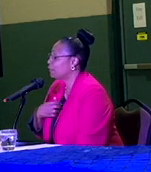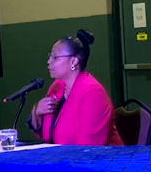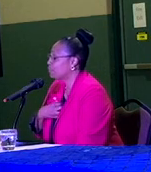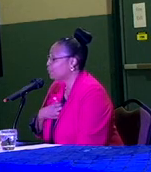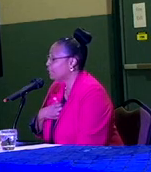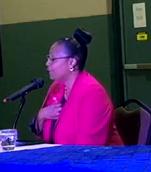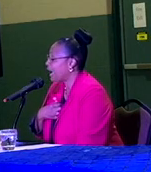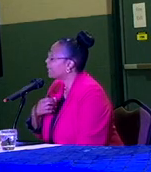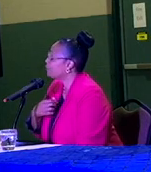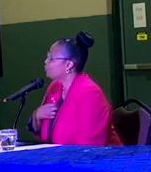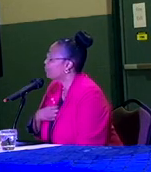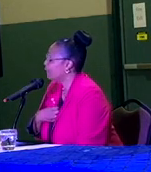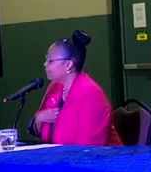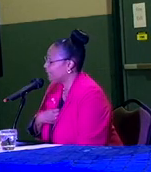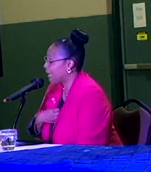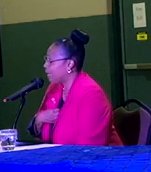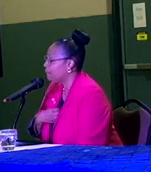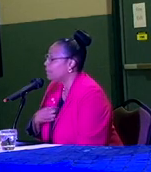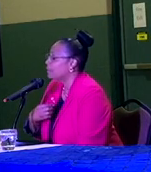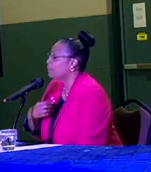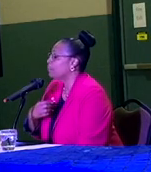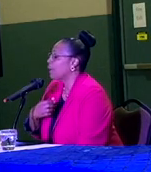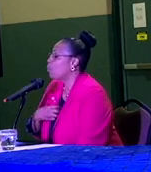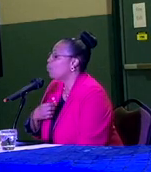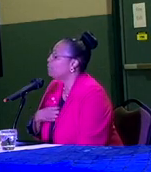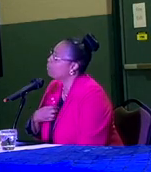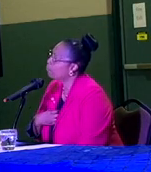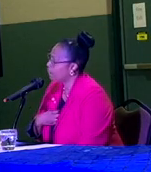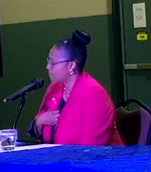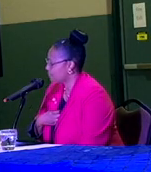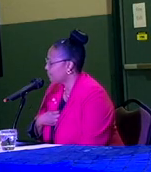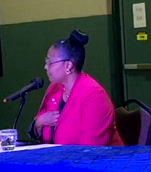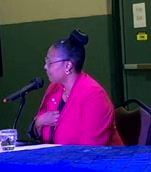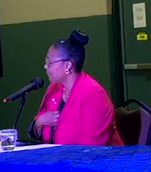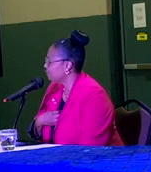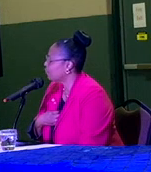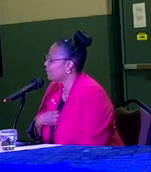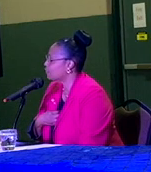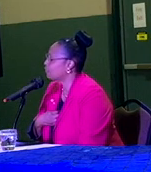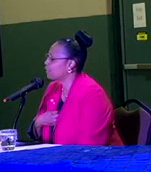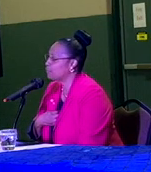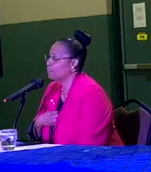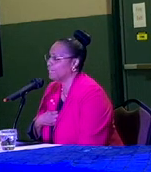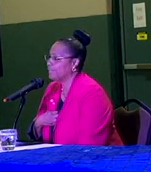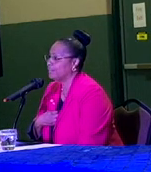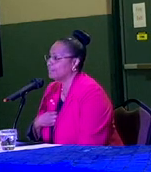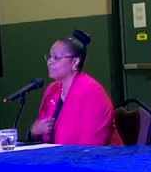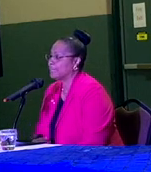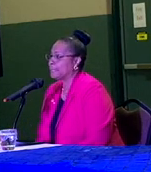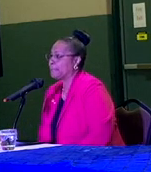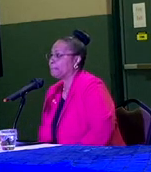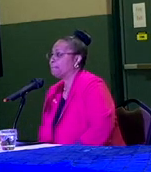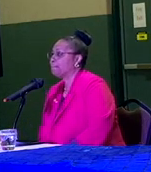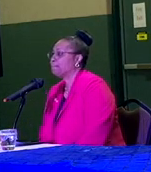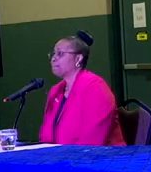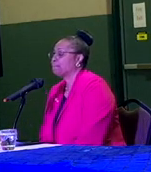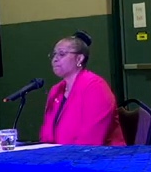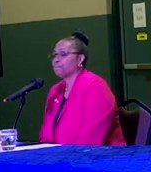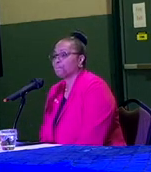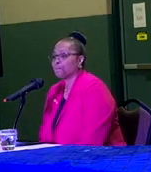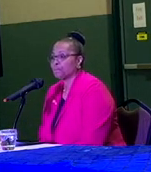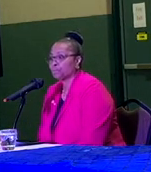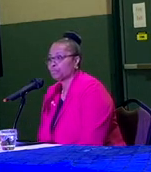to fight for the community. I can do a better job, but I won't be oppressed in trying to serve the community. Thank you.